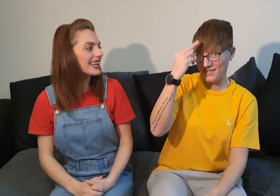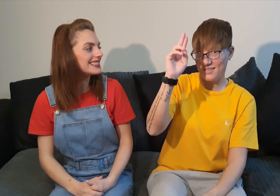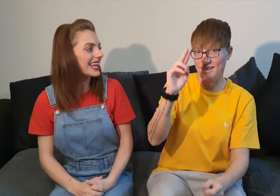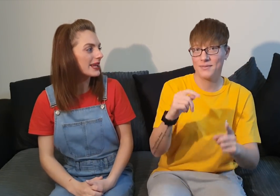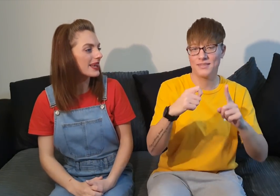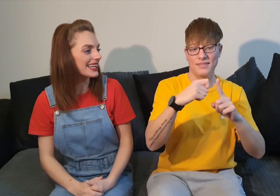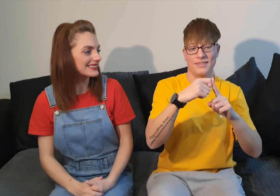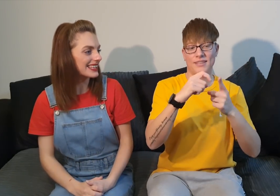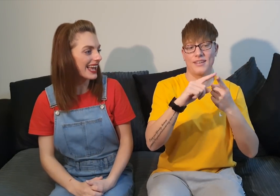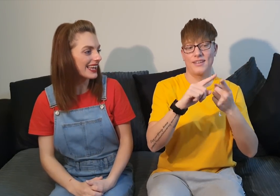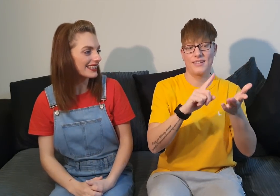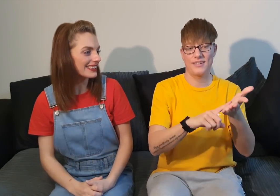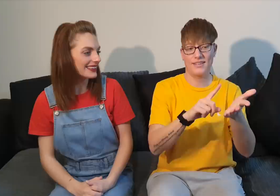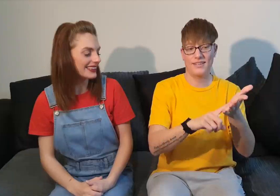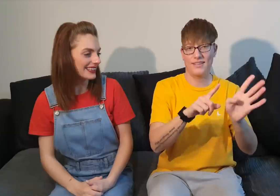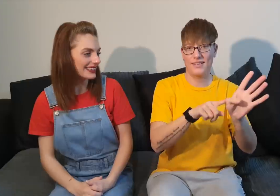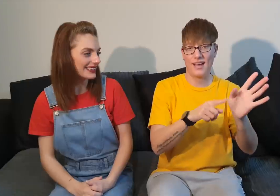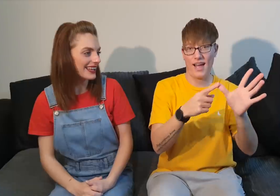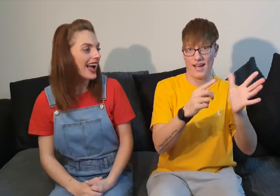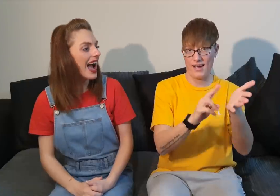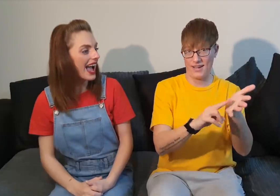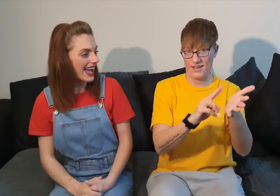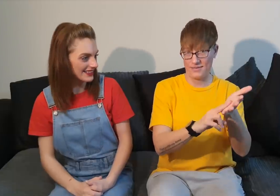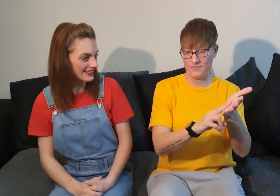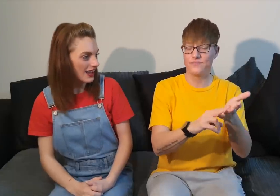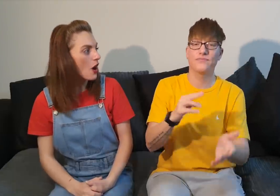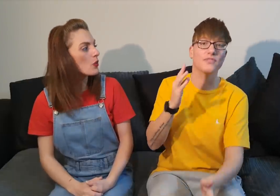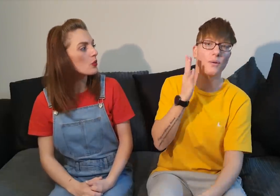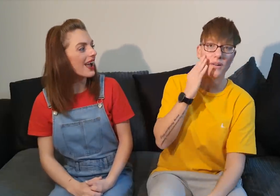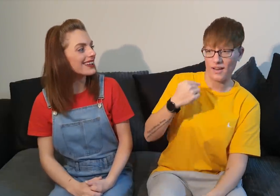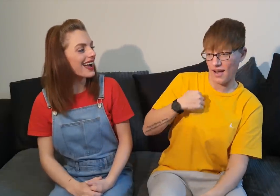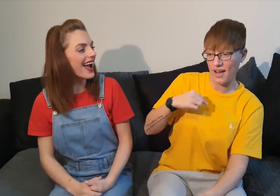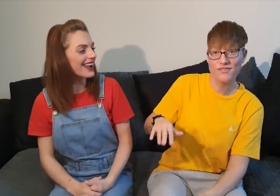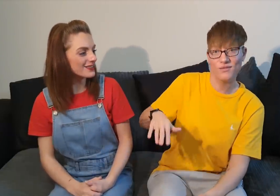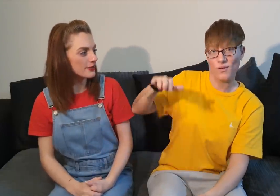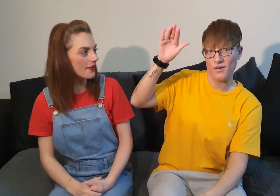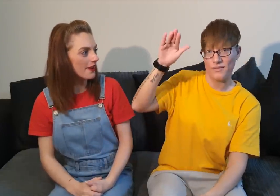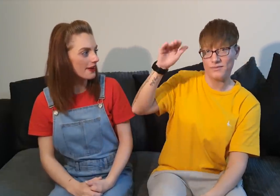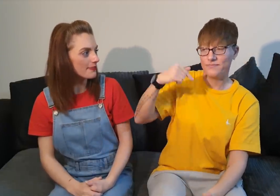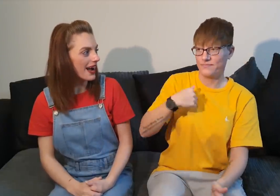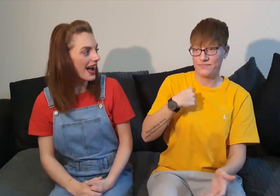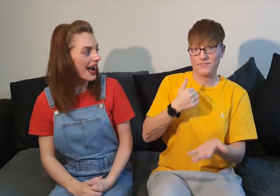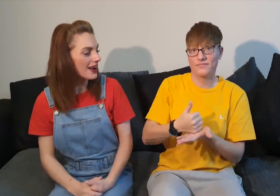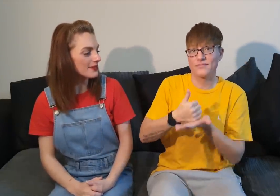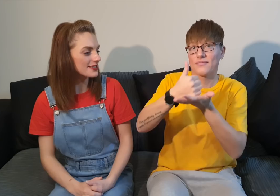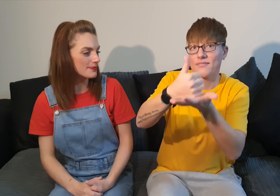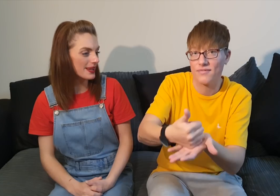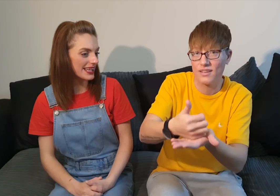name is kelly am when i grow up i want to be